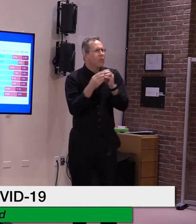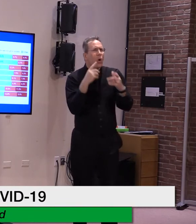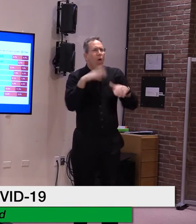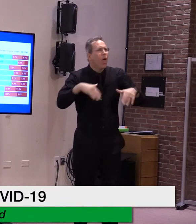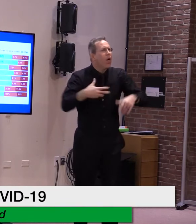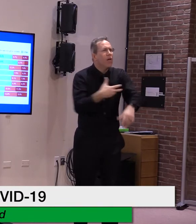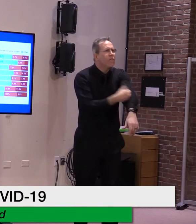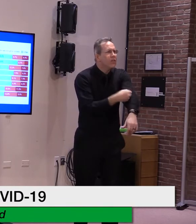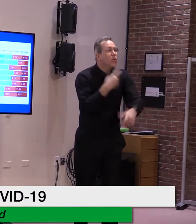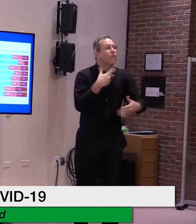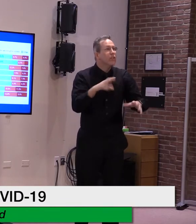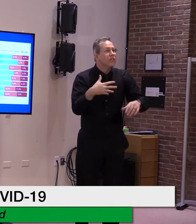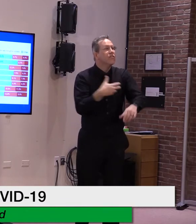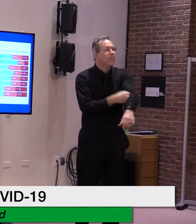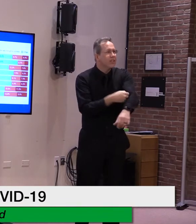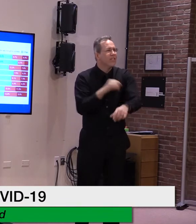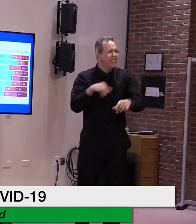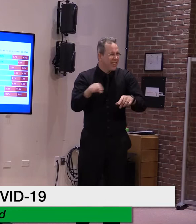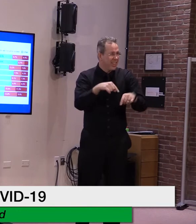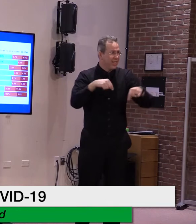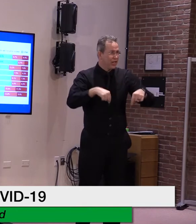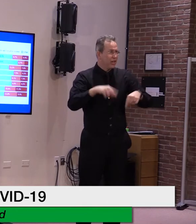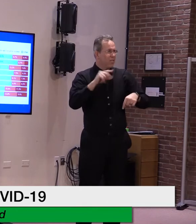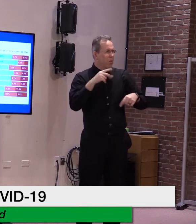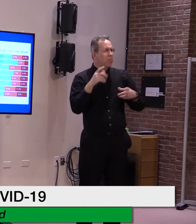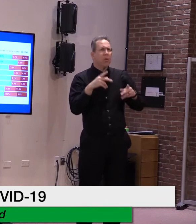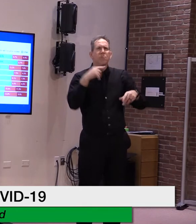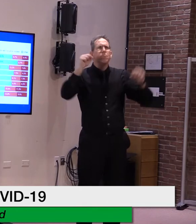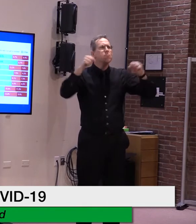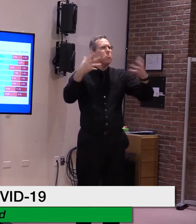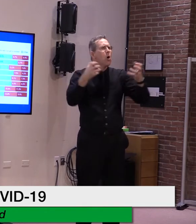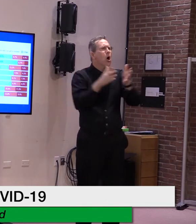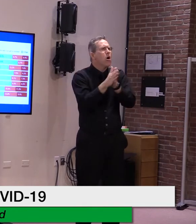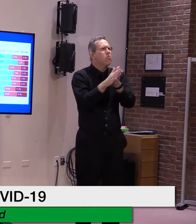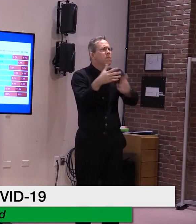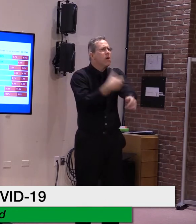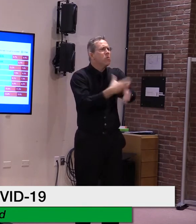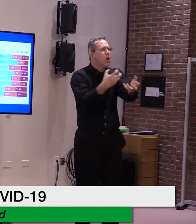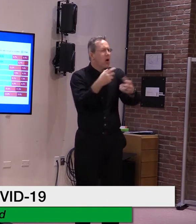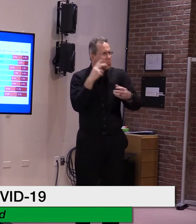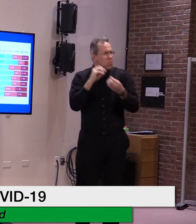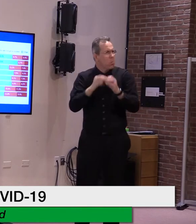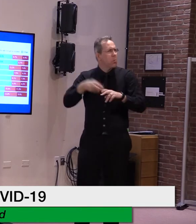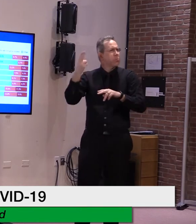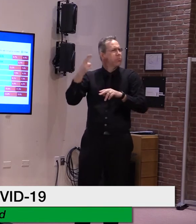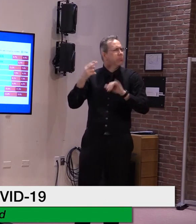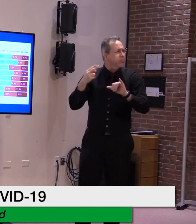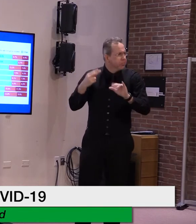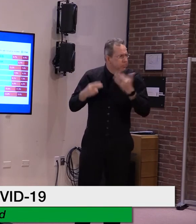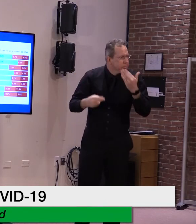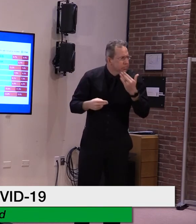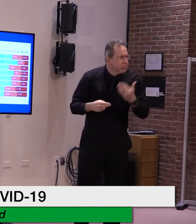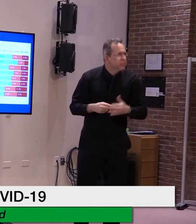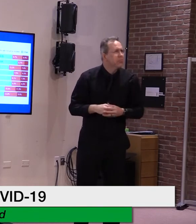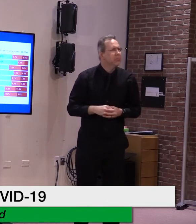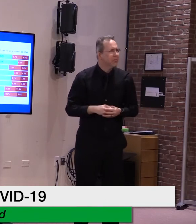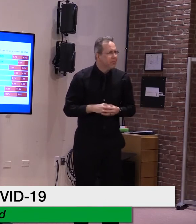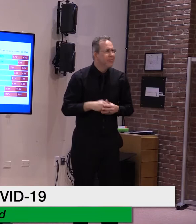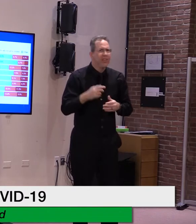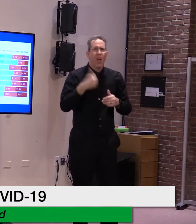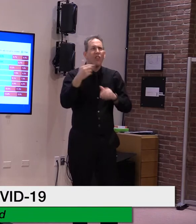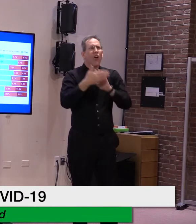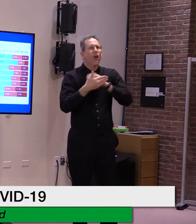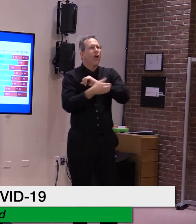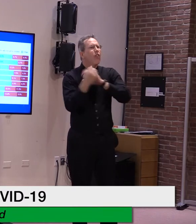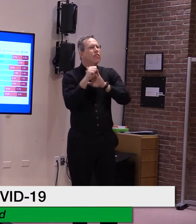get the vaccine, which is the highest ranking in the country. But as you can also see, there's still a significant number of people